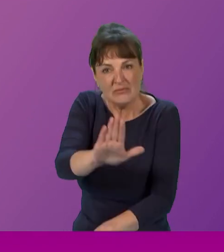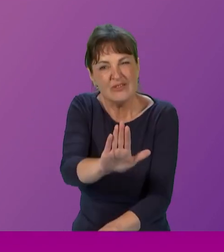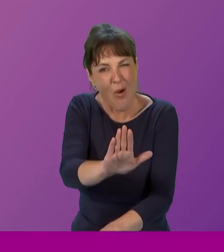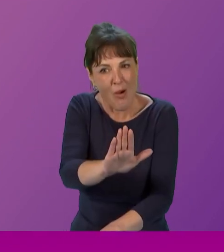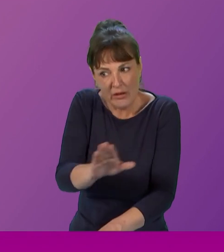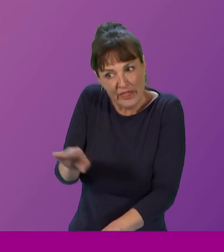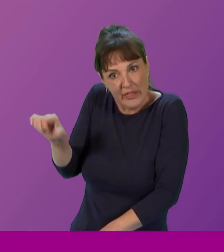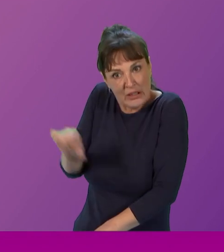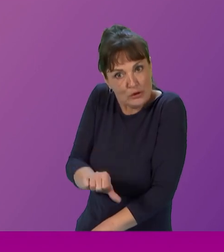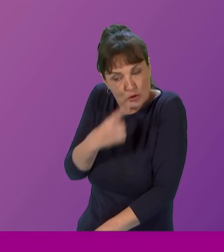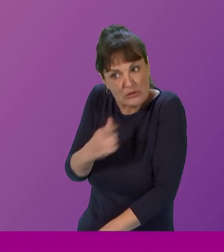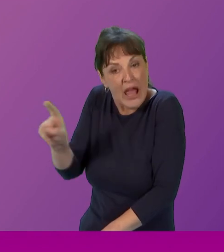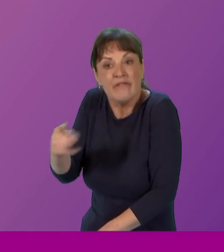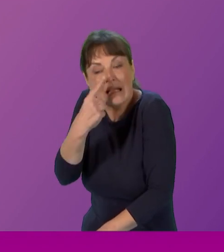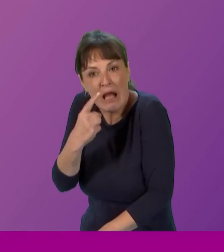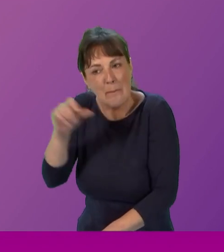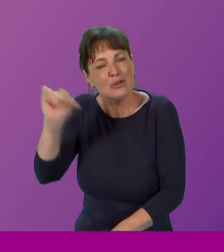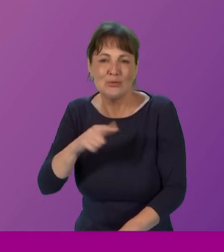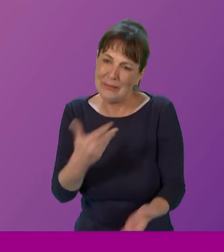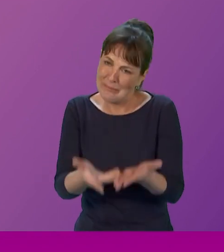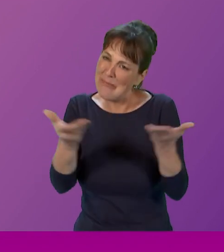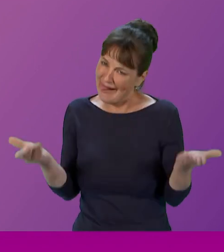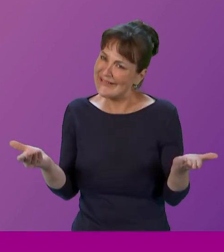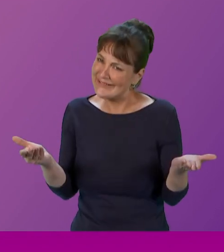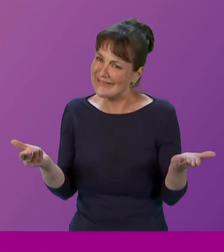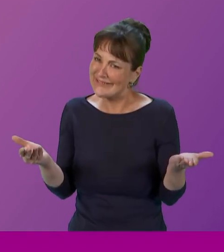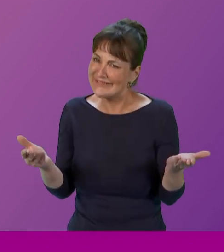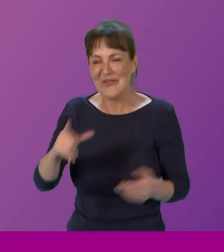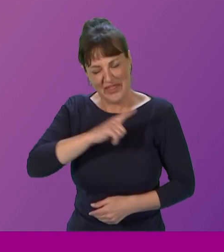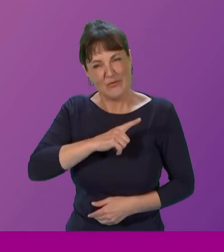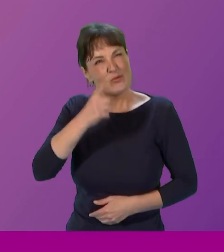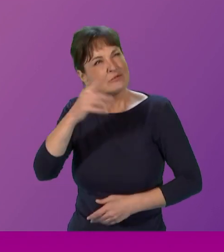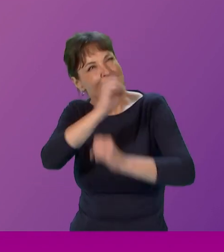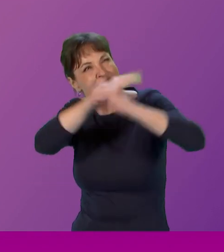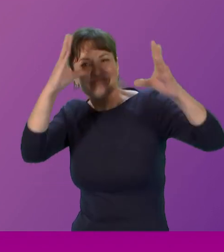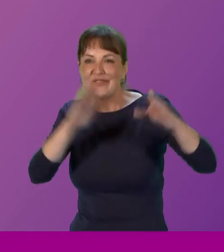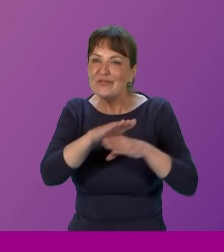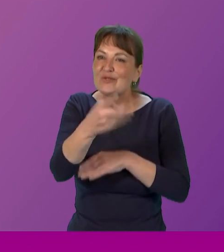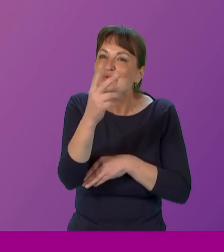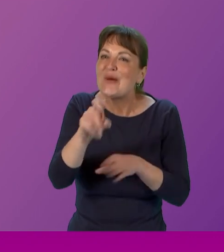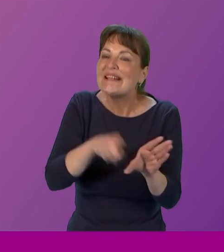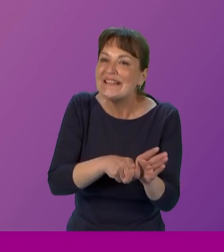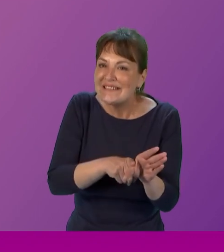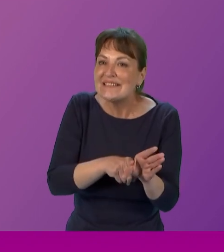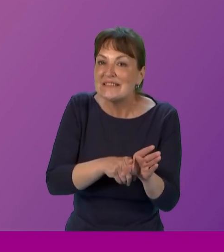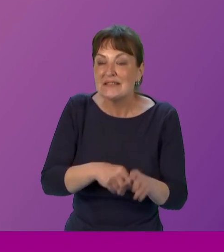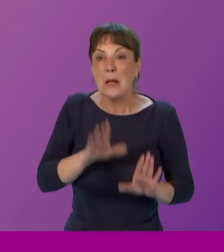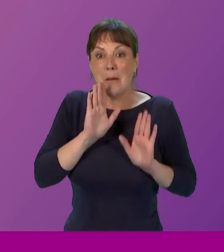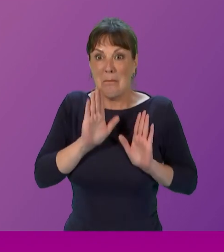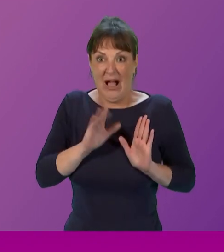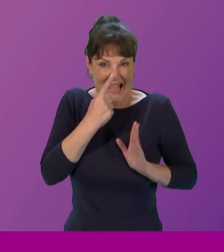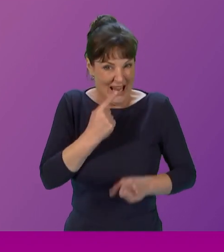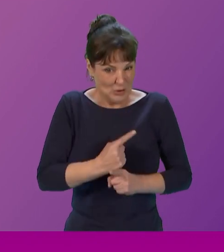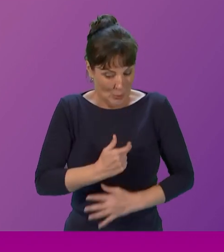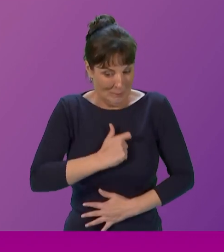um, so frequently today. So that, that's where I would like to see us in 20 years. But if I can just go on a personal level, um, I gave birth to my